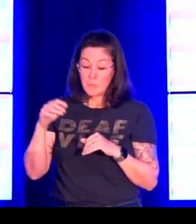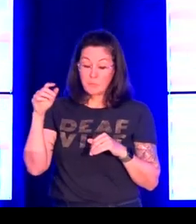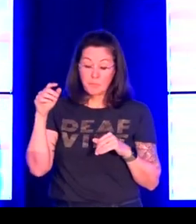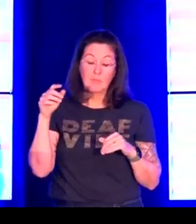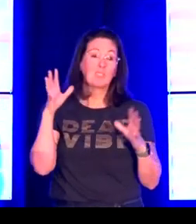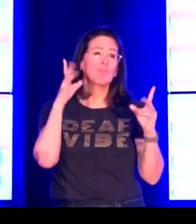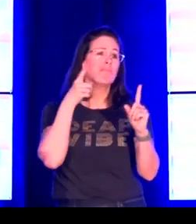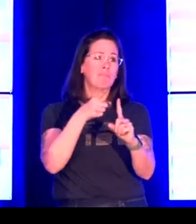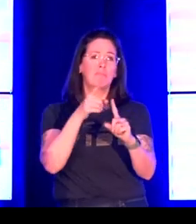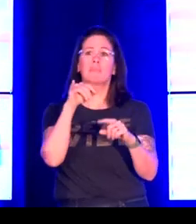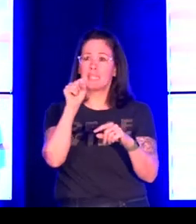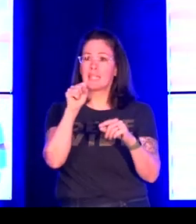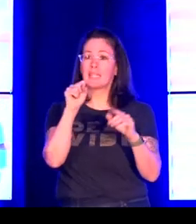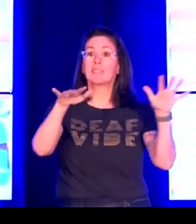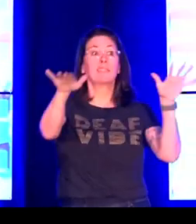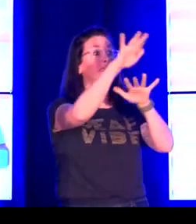means my handiwork. This was his.